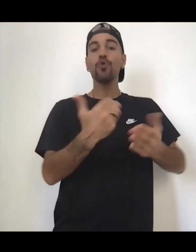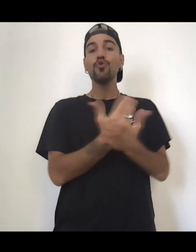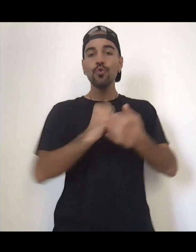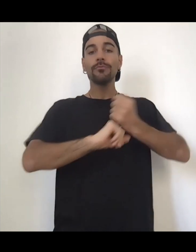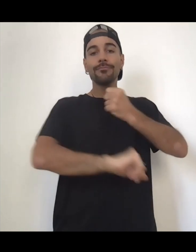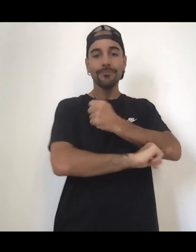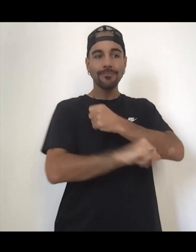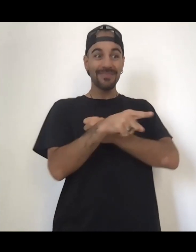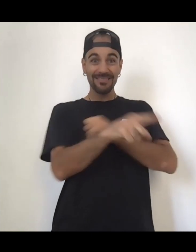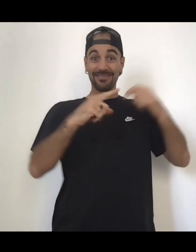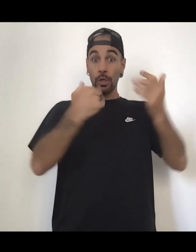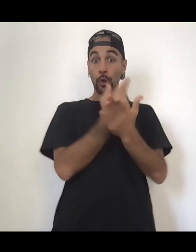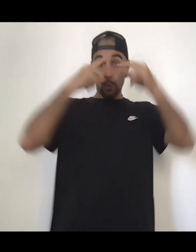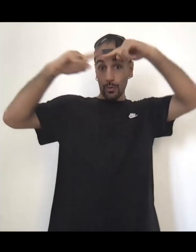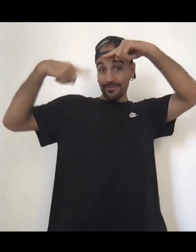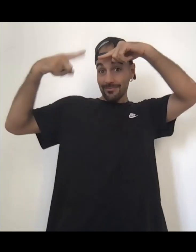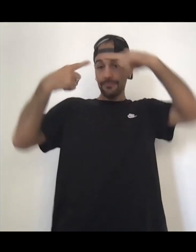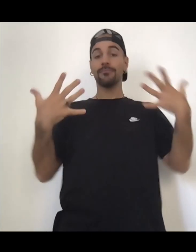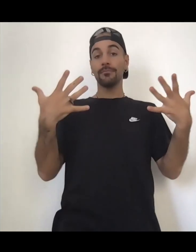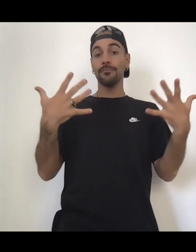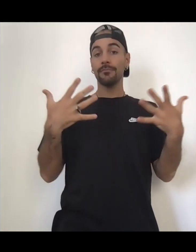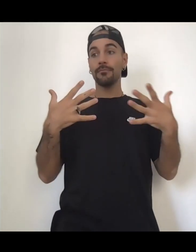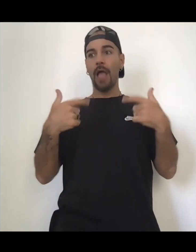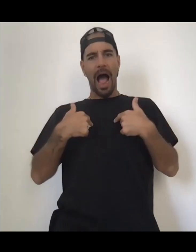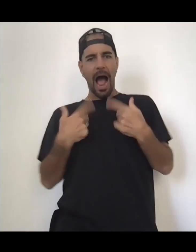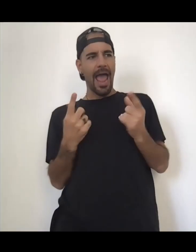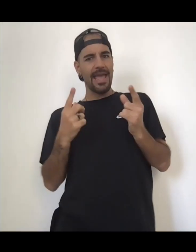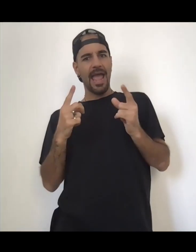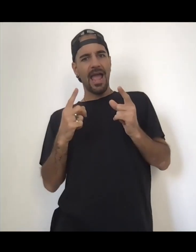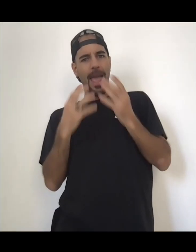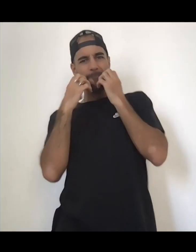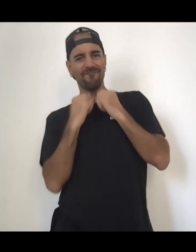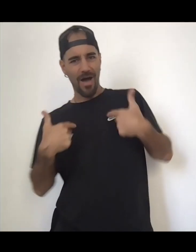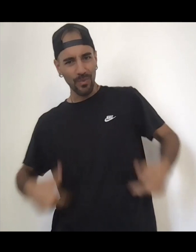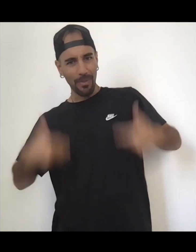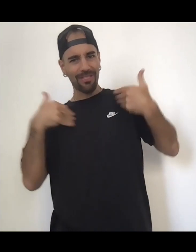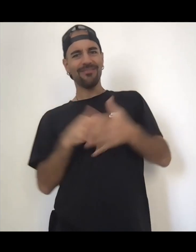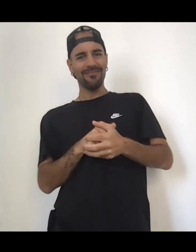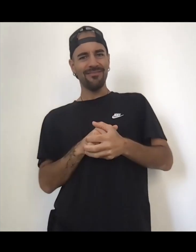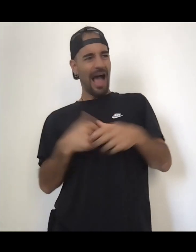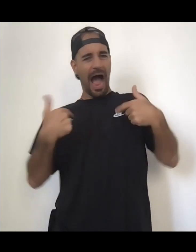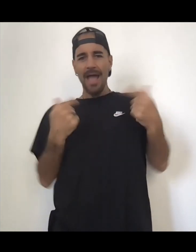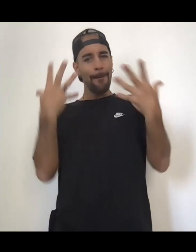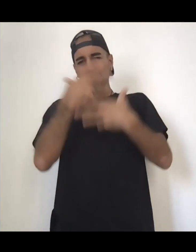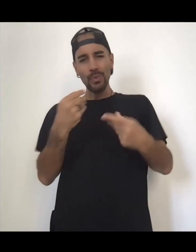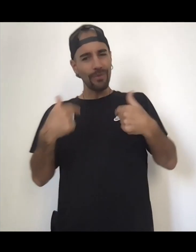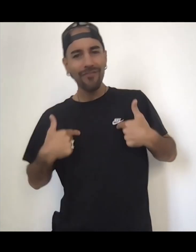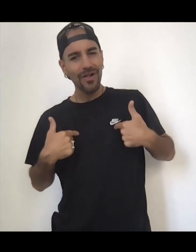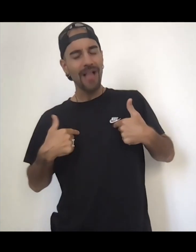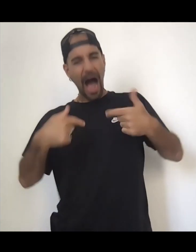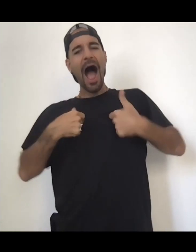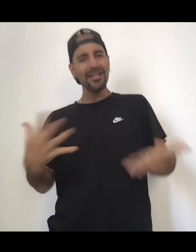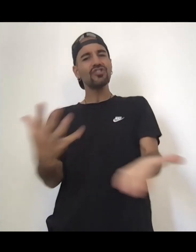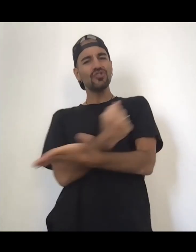am worthy. I am worthy of being a fucking millionaire because I am a beautiful